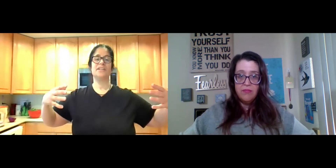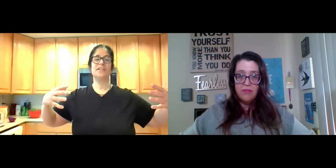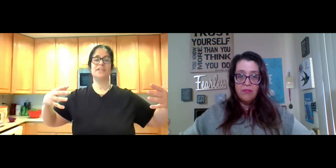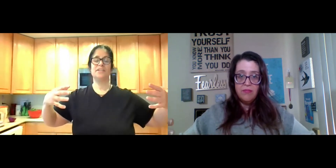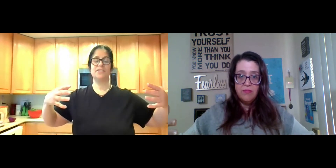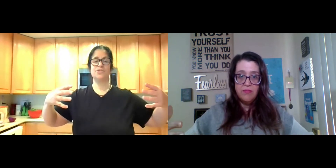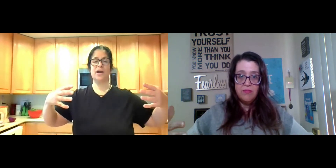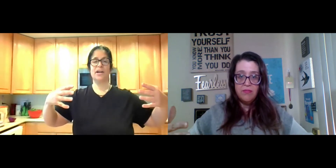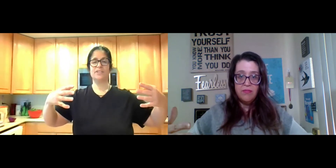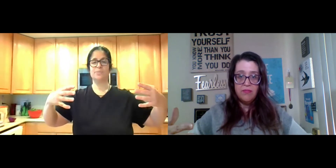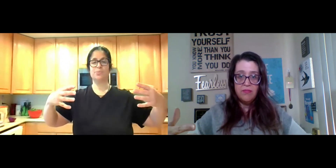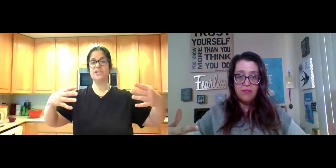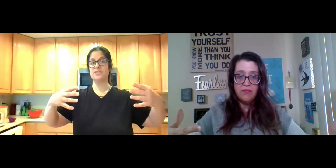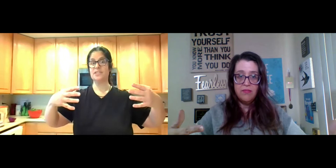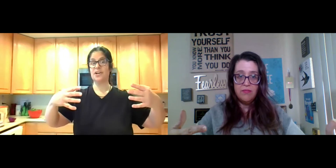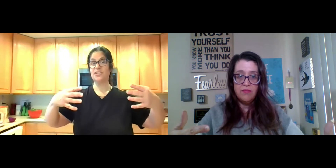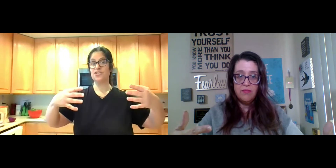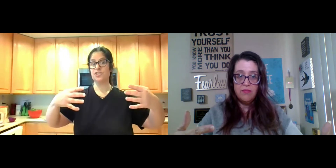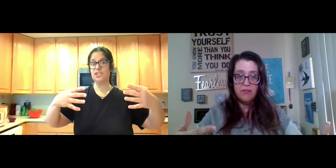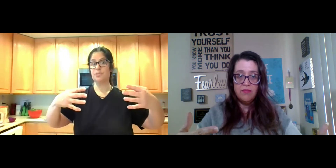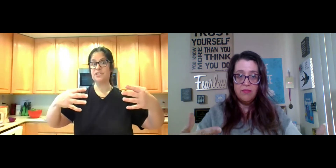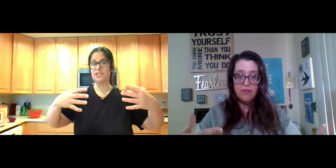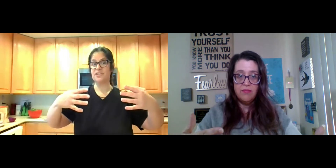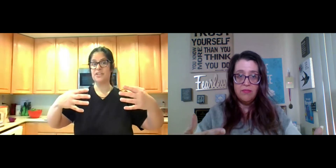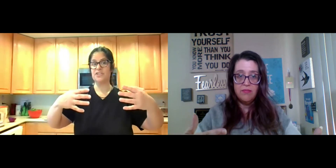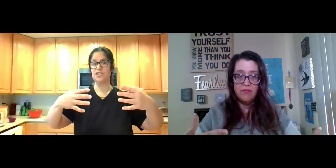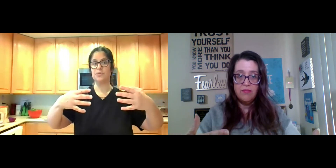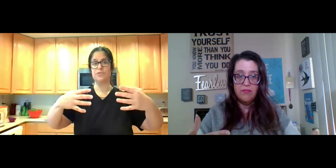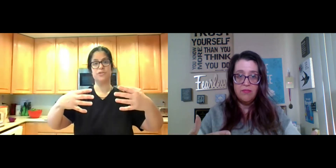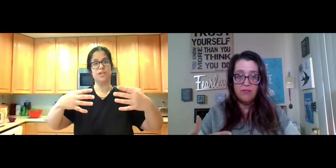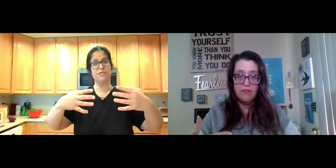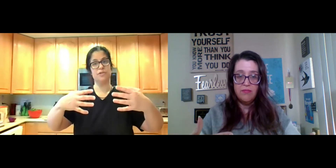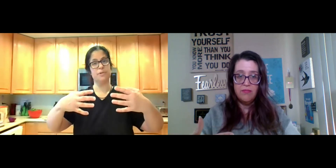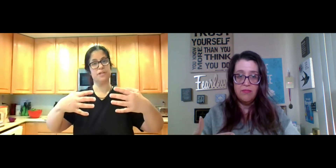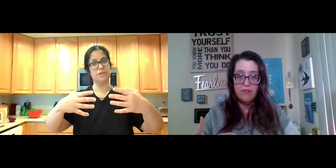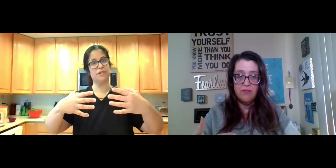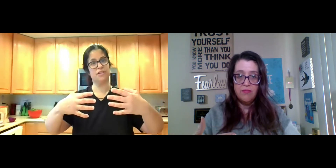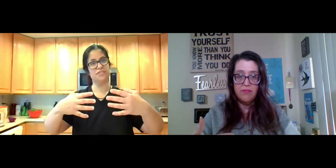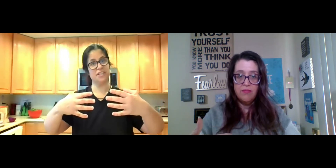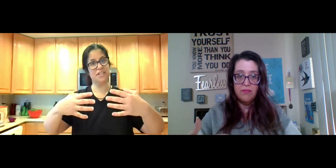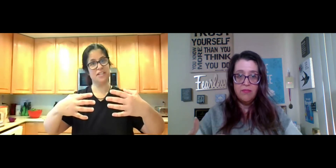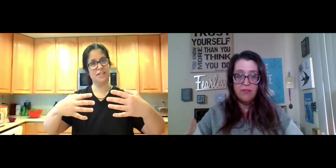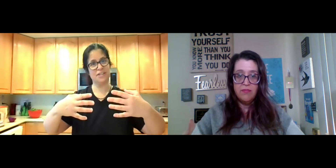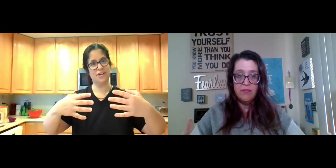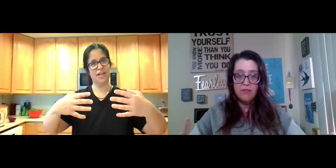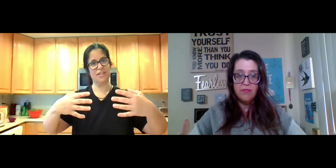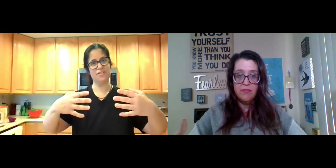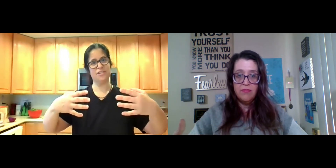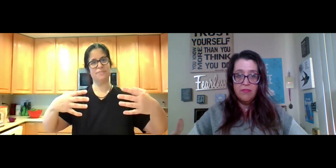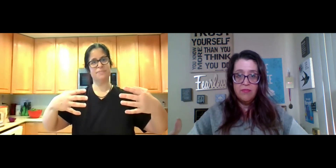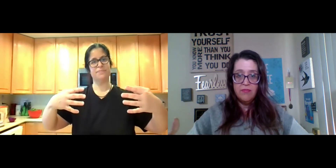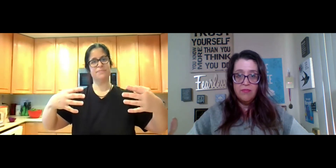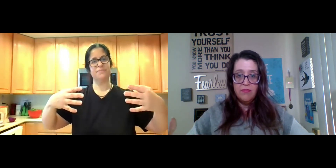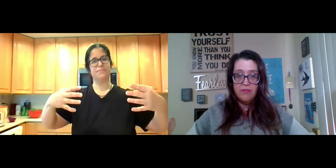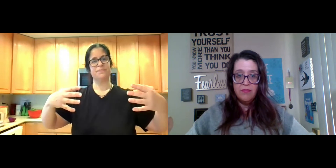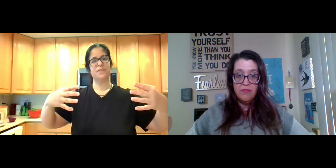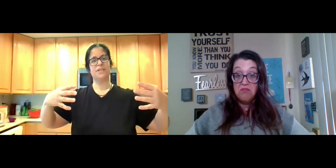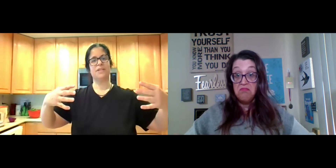exhaling, contracting, pressing on Qigong, pressing on energy. And if you do that for a little bit, you feel a tingling in your hands.